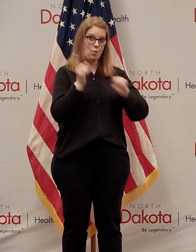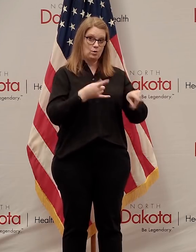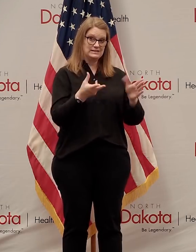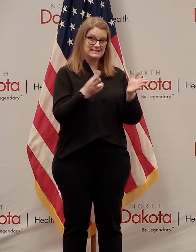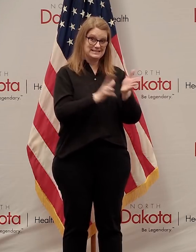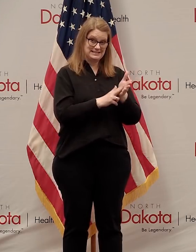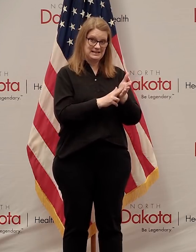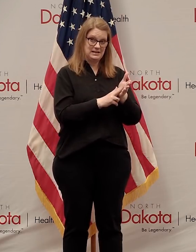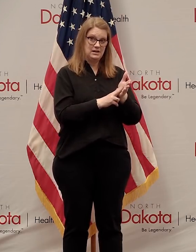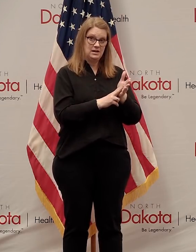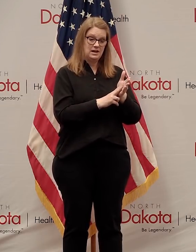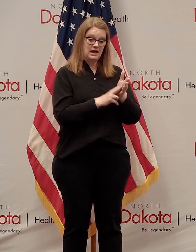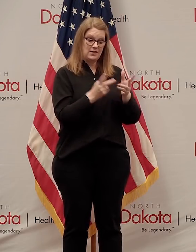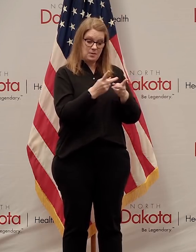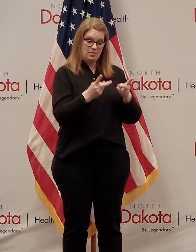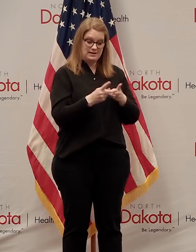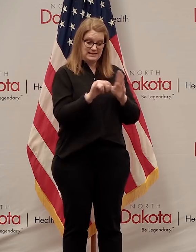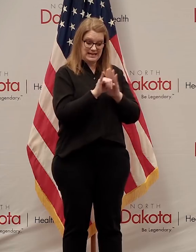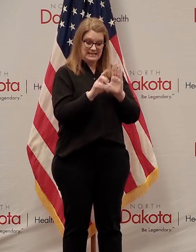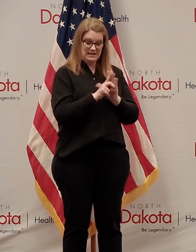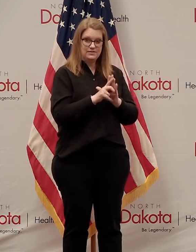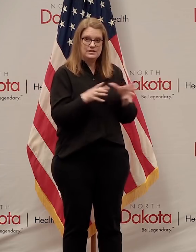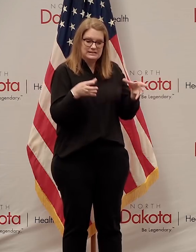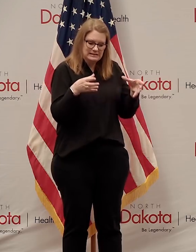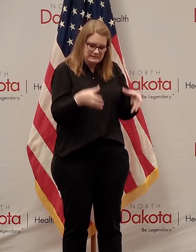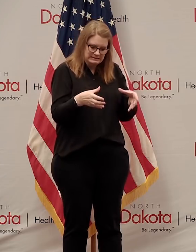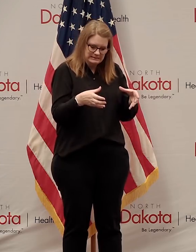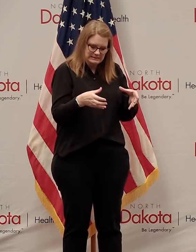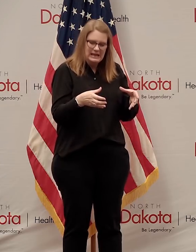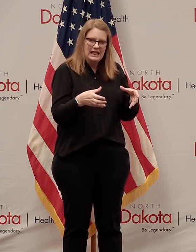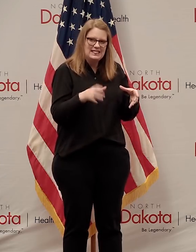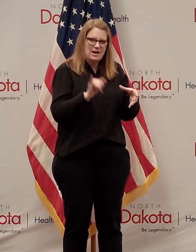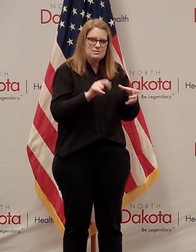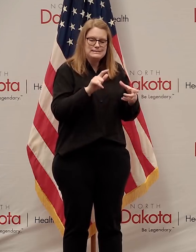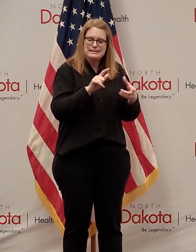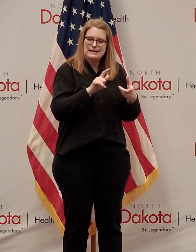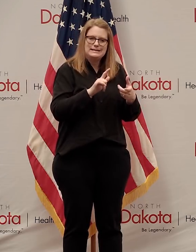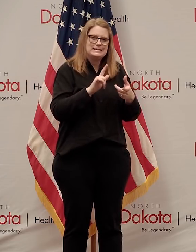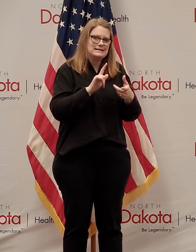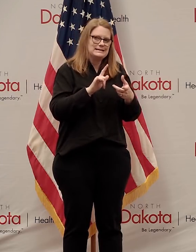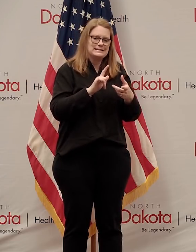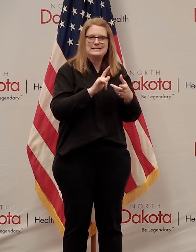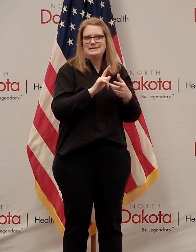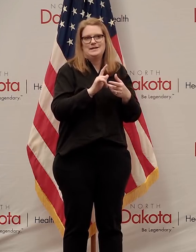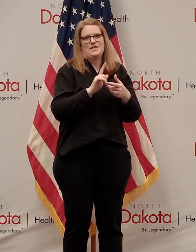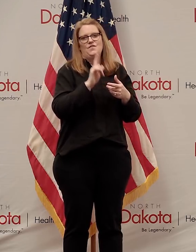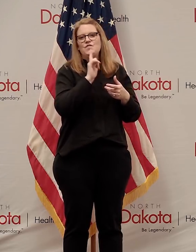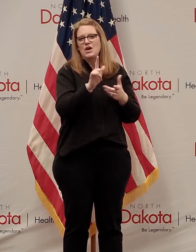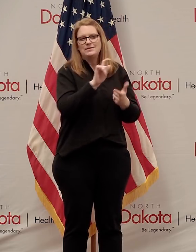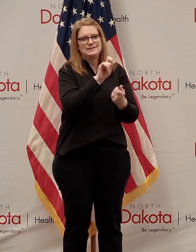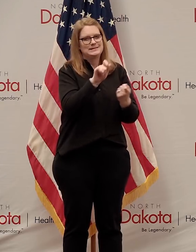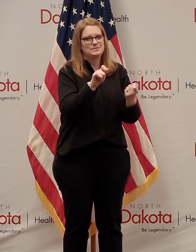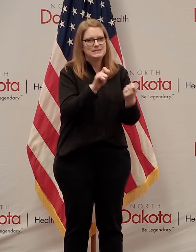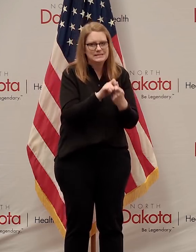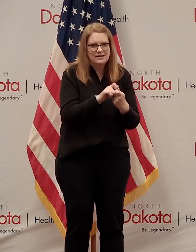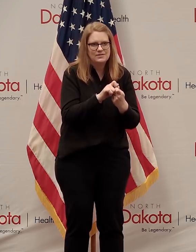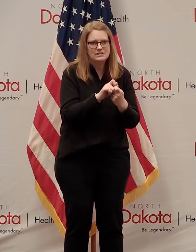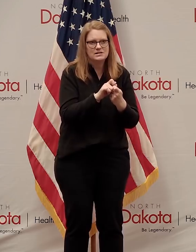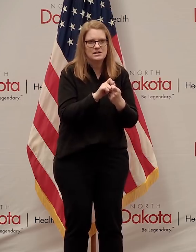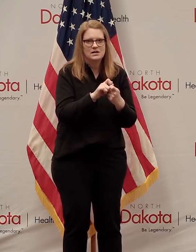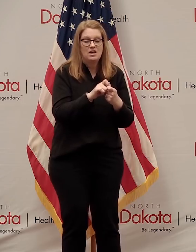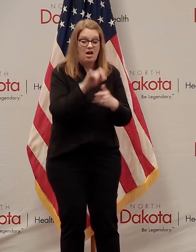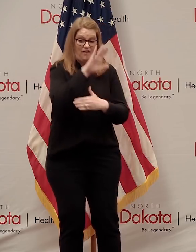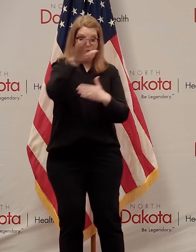the places that we had identified. That was the narrowest slice. That was the scalpel. That was the how do we close the fewest number of